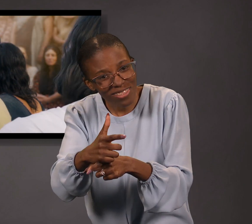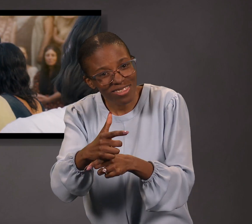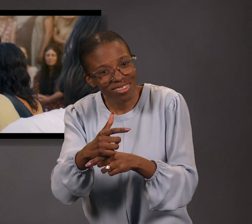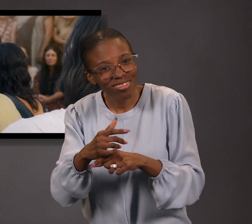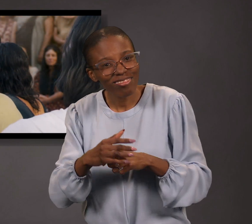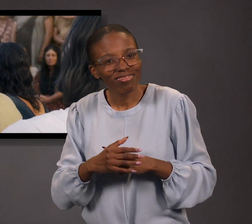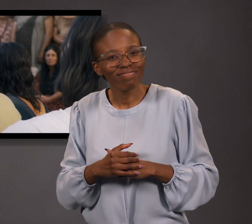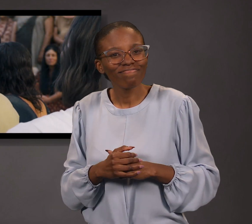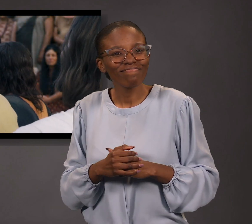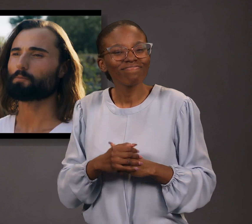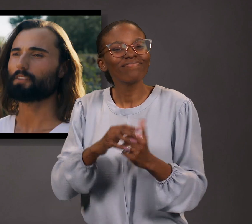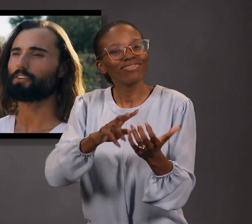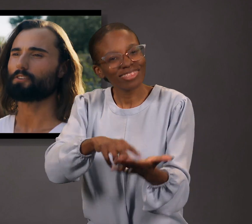Father, kneel down upon the earth.